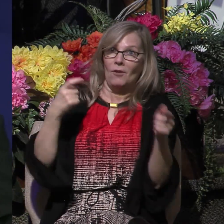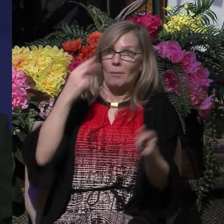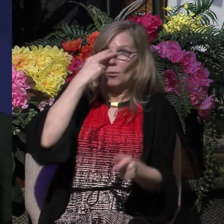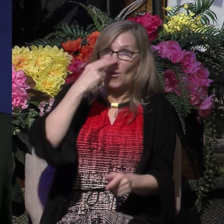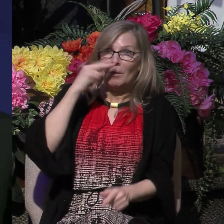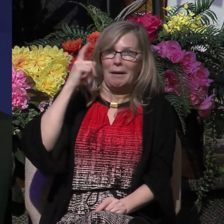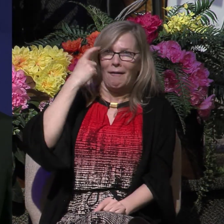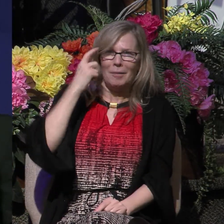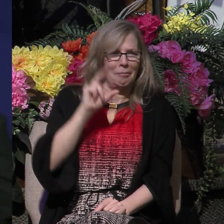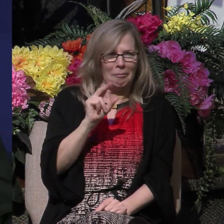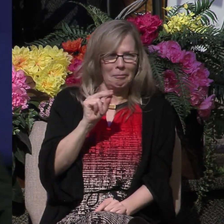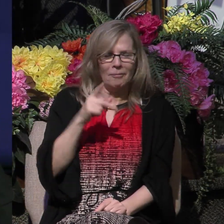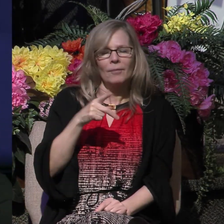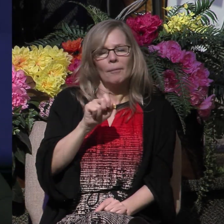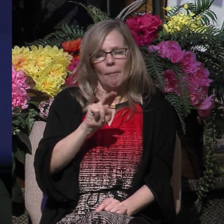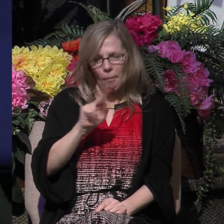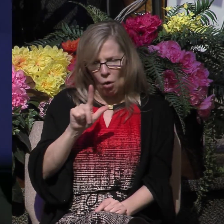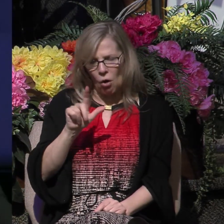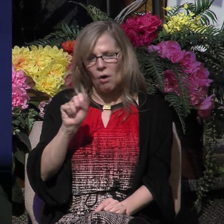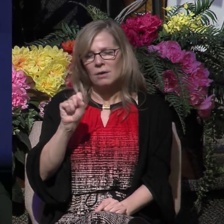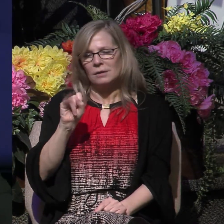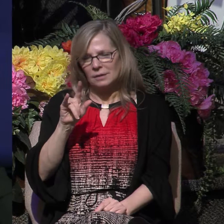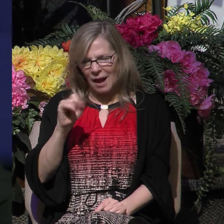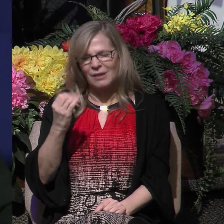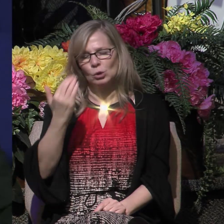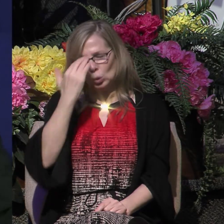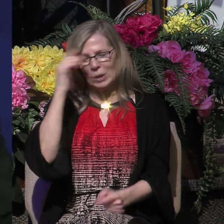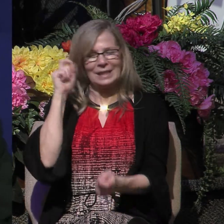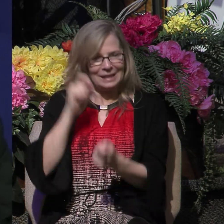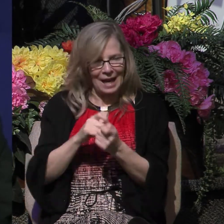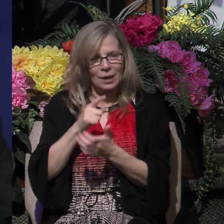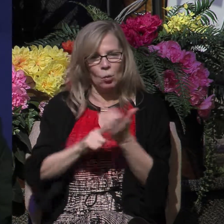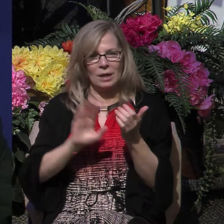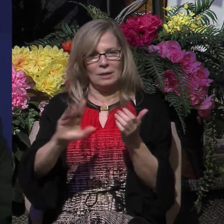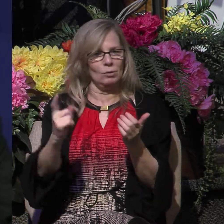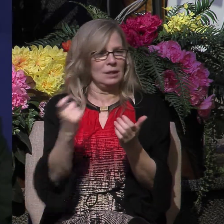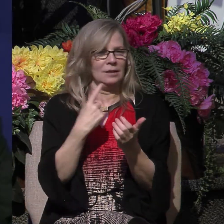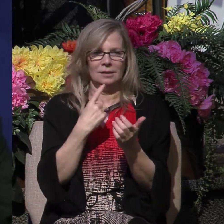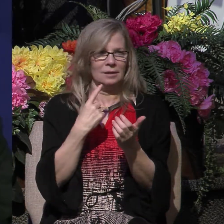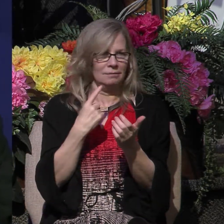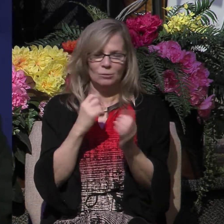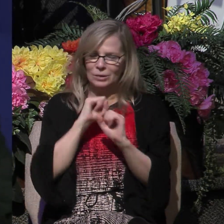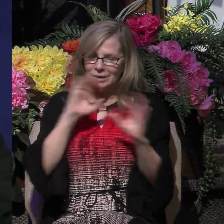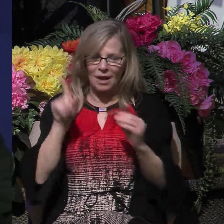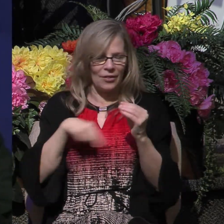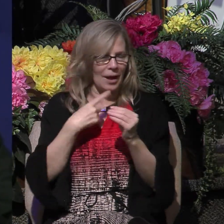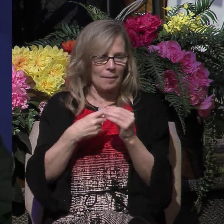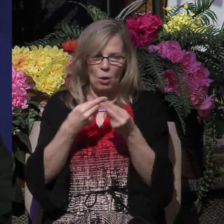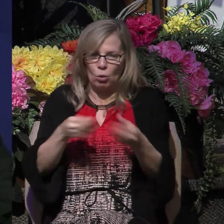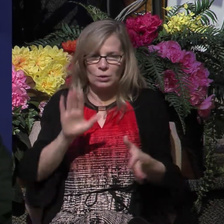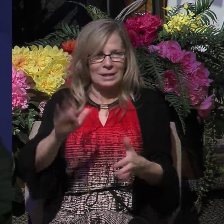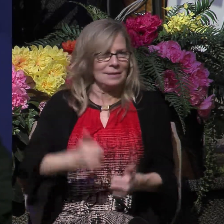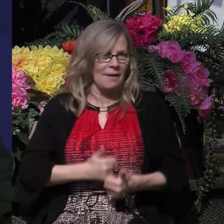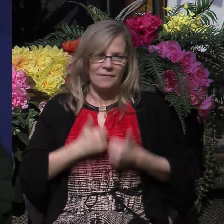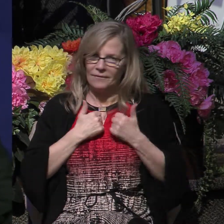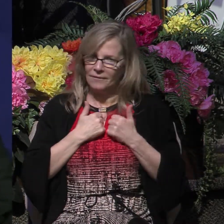asking. It had nothing to do with being saved from losing his life. Now, the only thing that this man could